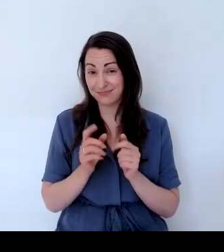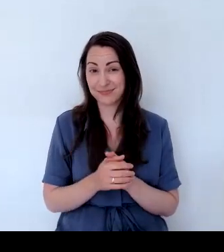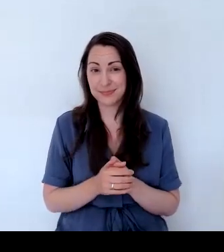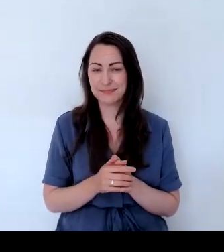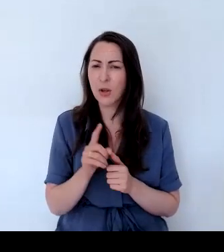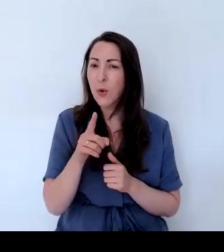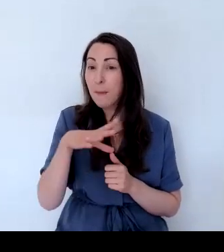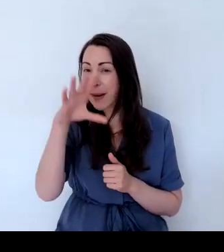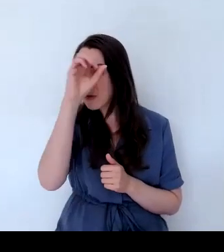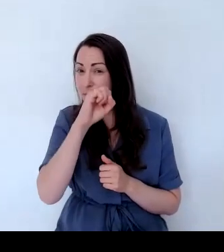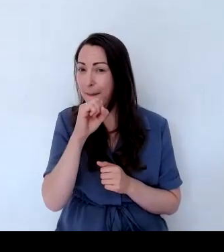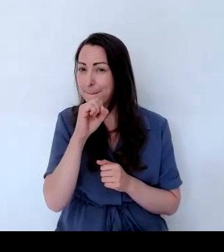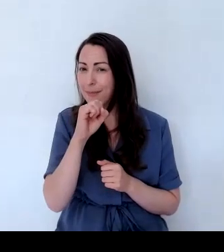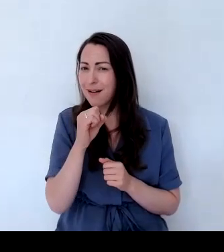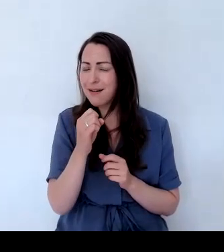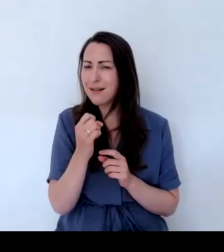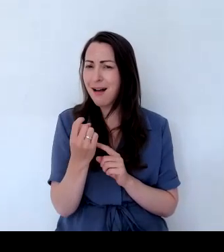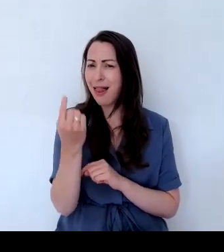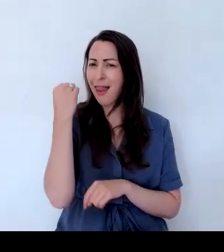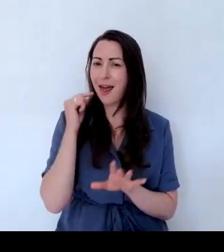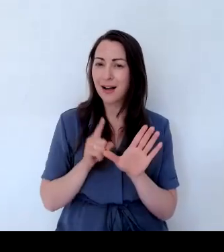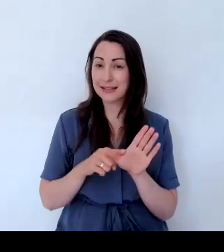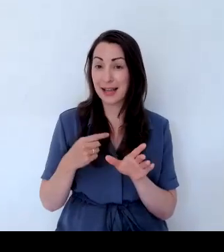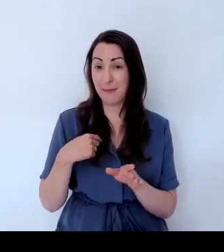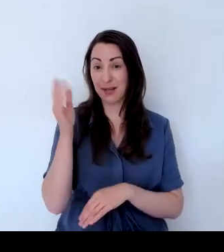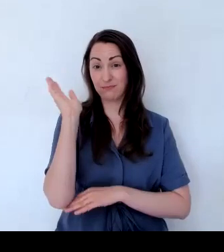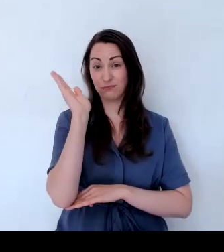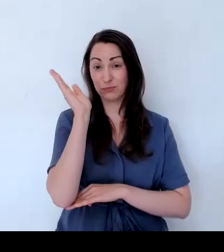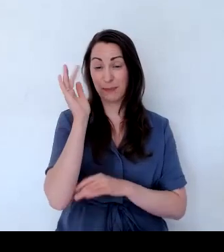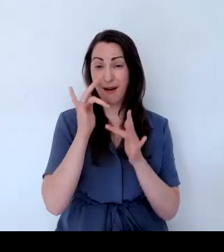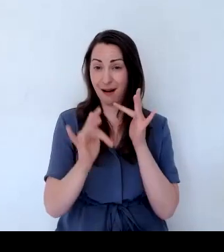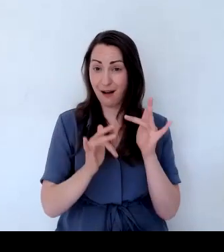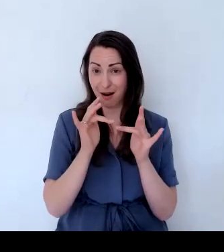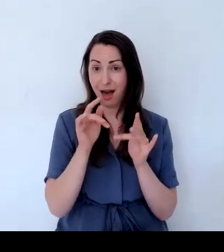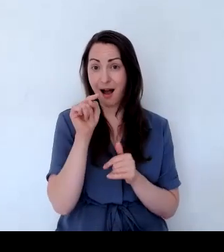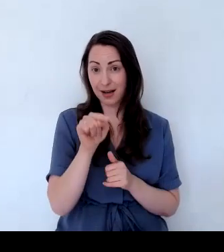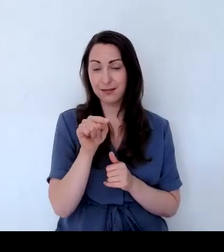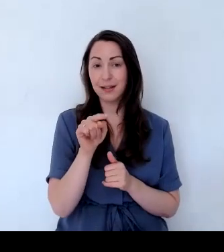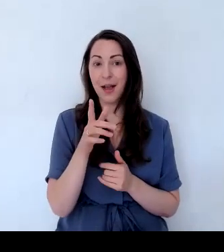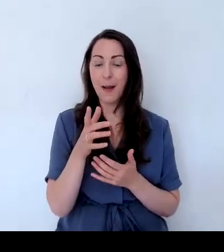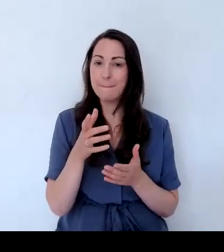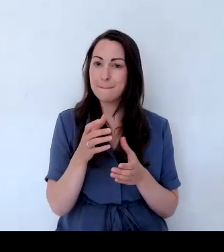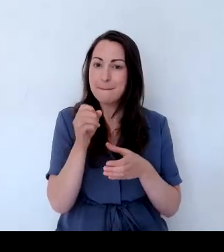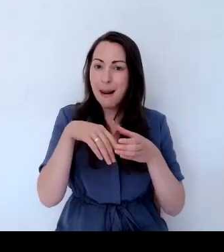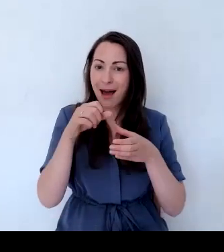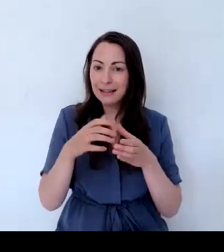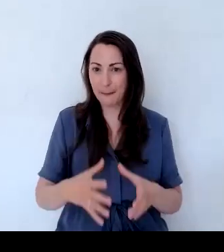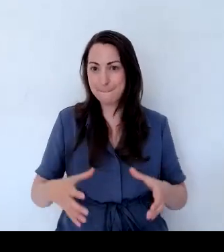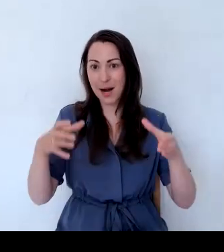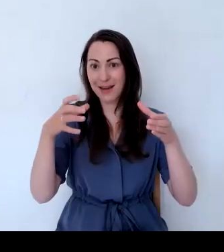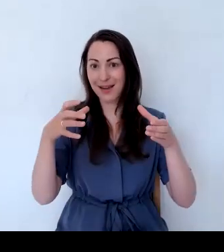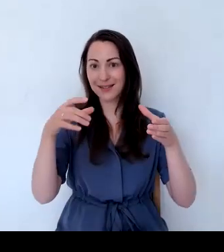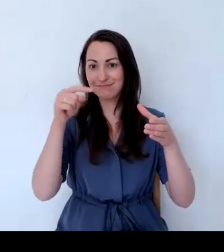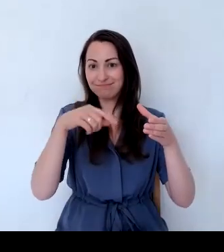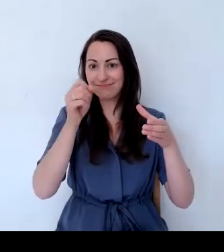webinars last year, that I planted up an old bucket. And this is the old bucket that I